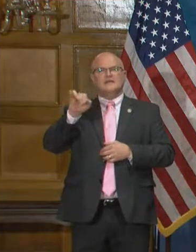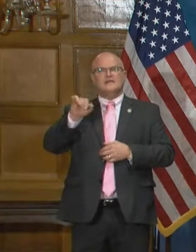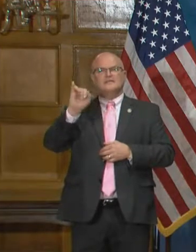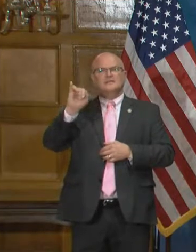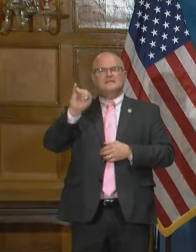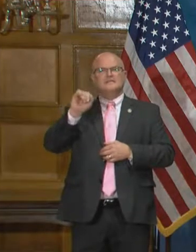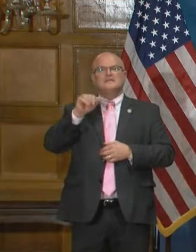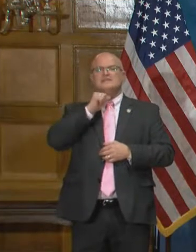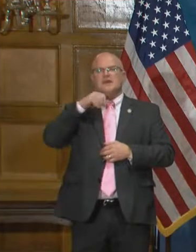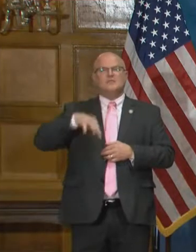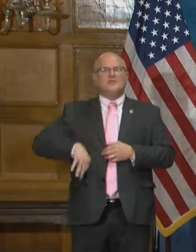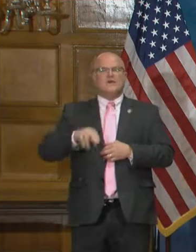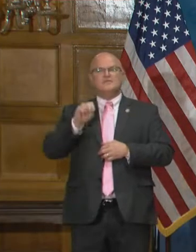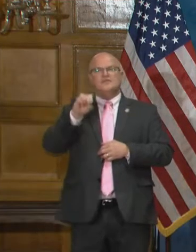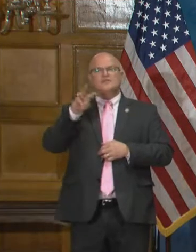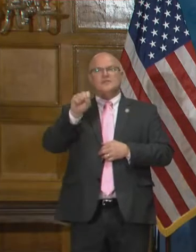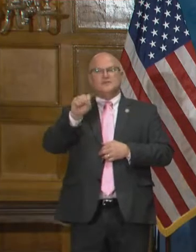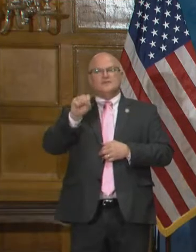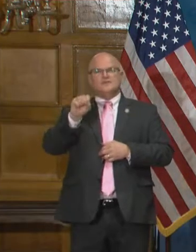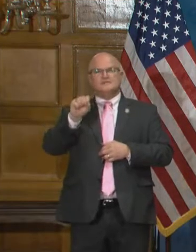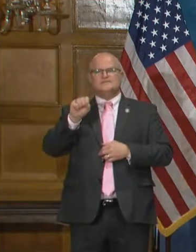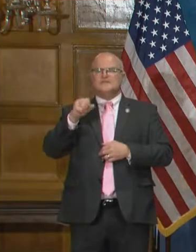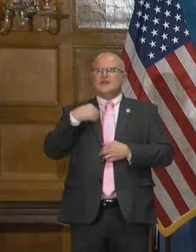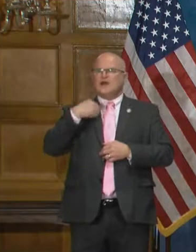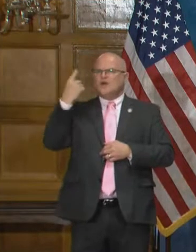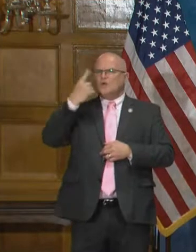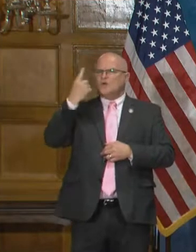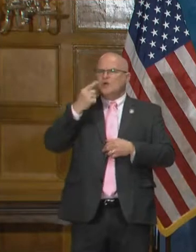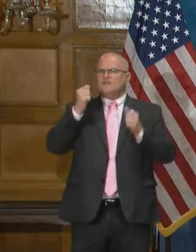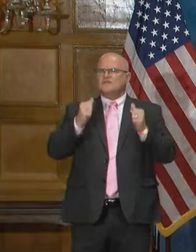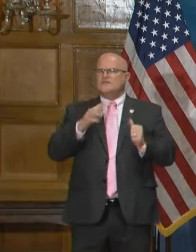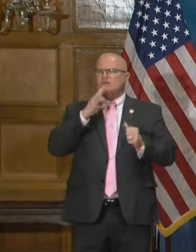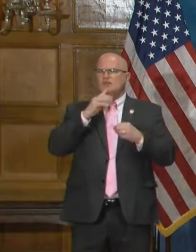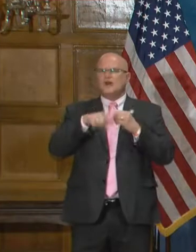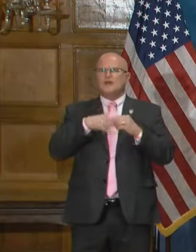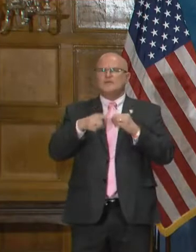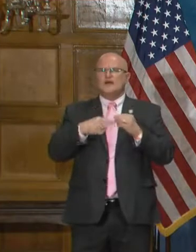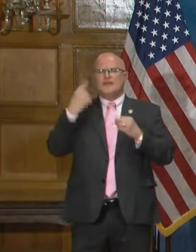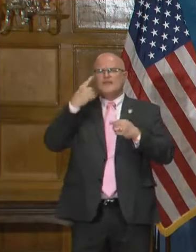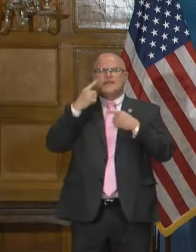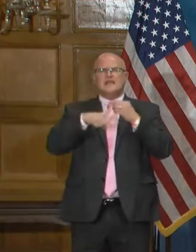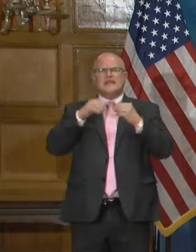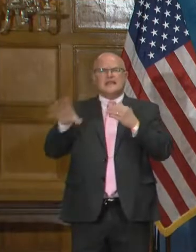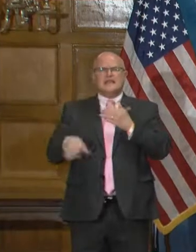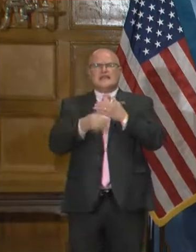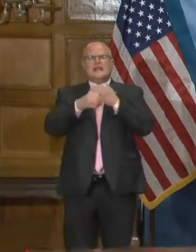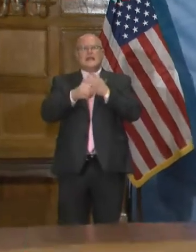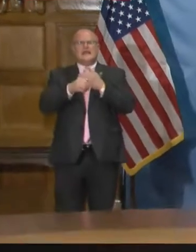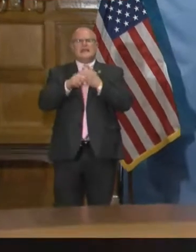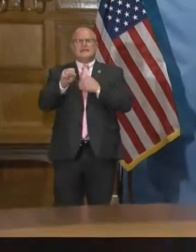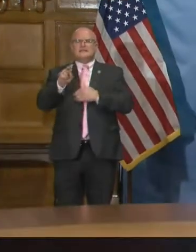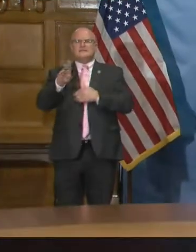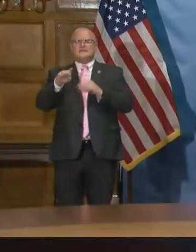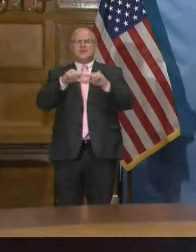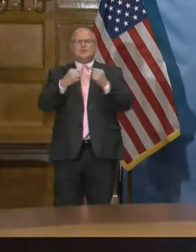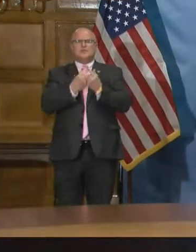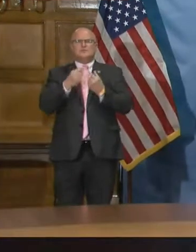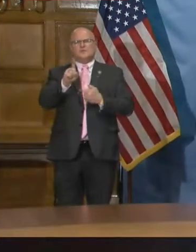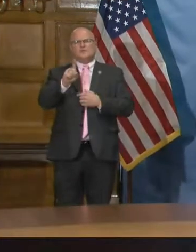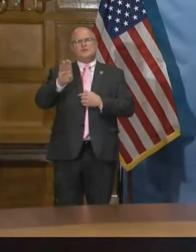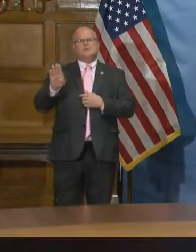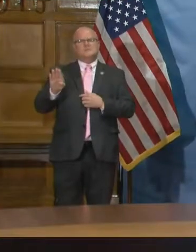Arkansas Nonprofit News Network. Um, I wondered if, if you could talk about your thinking in adding these subgroups of